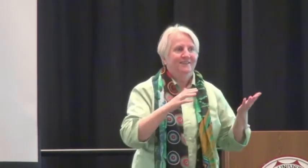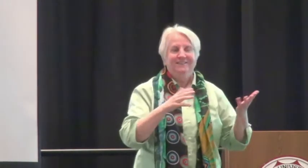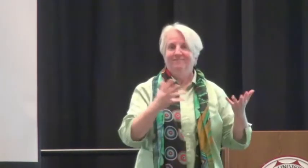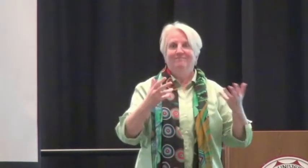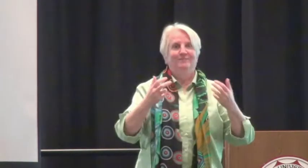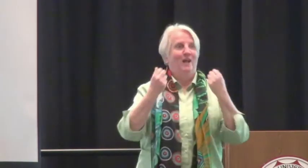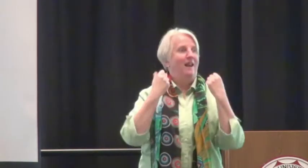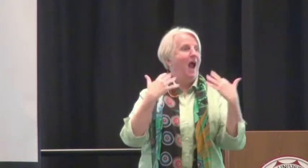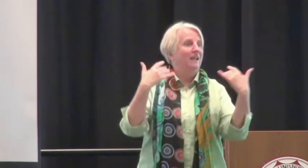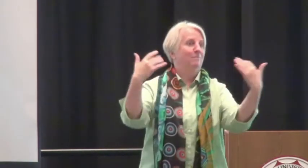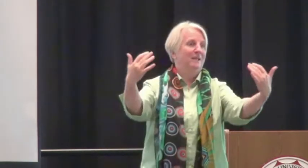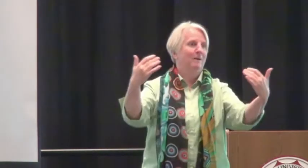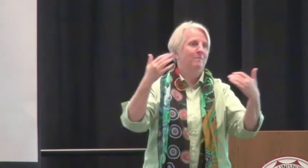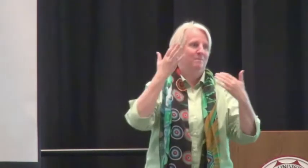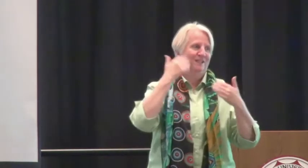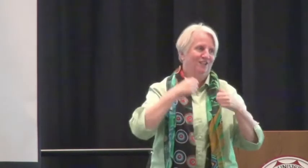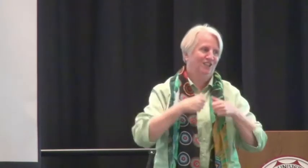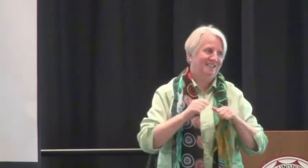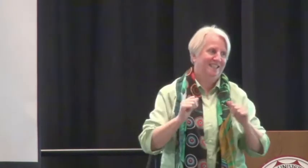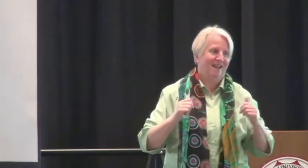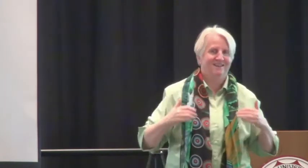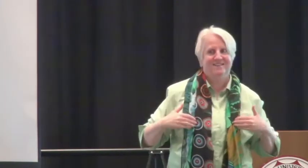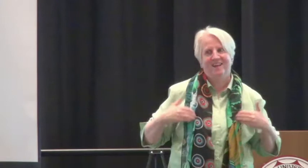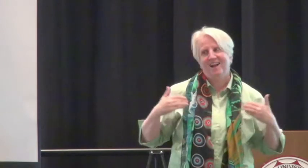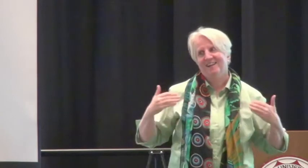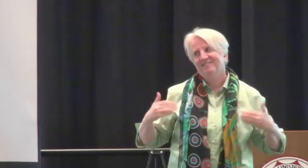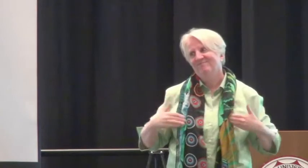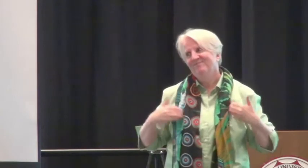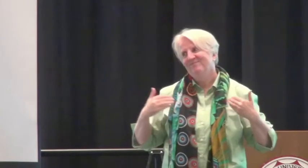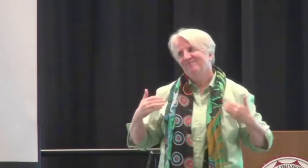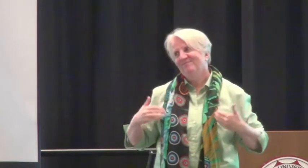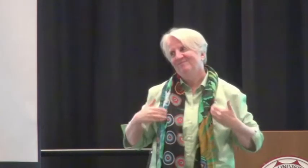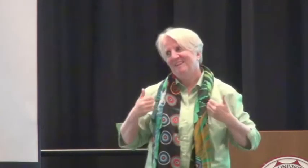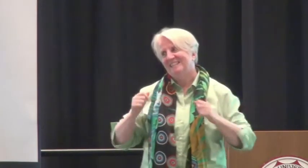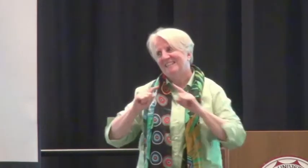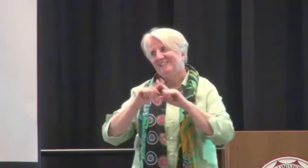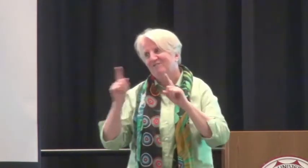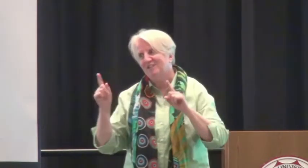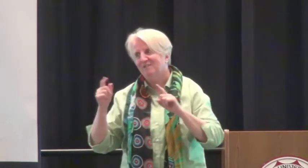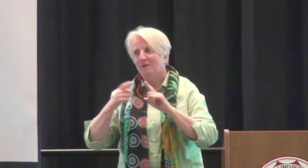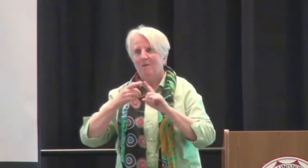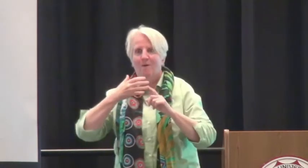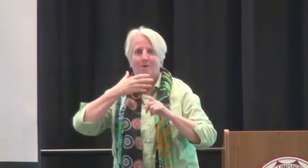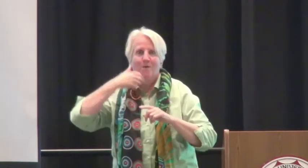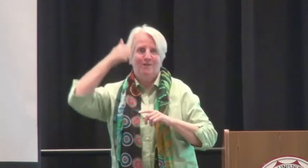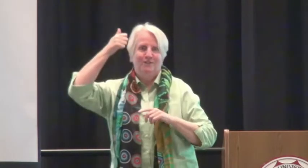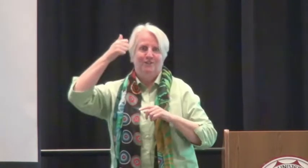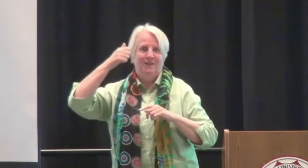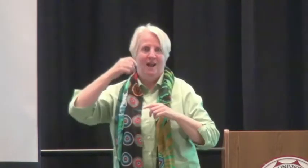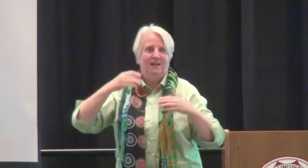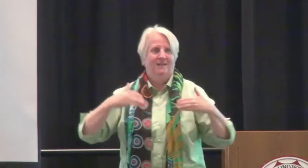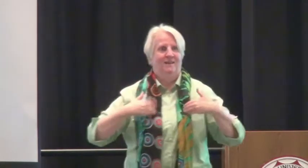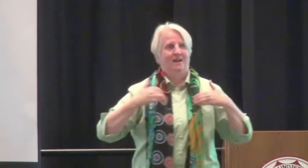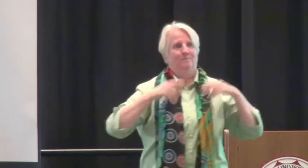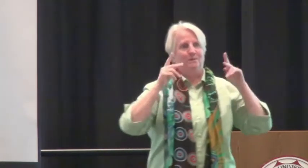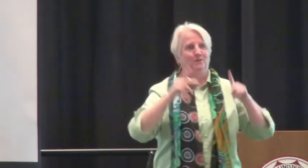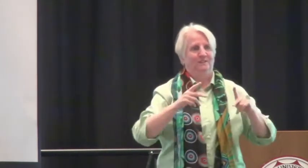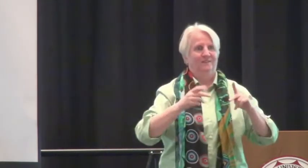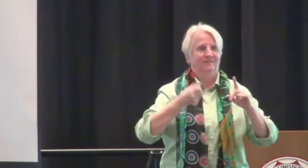of you here today. She was wrong about that. But Roxanne was still a young woman. That is different from those who